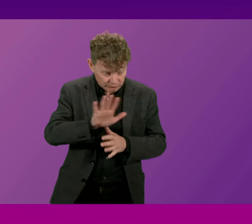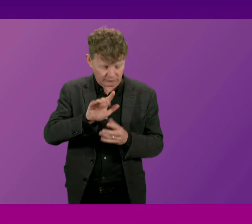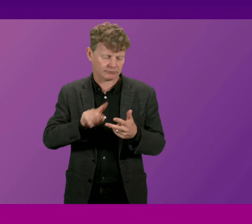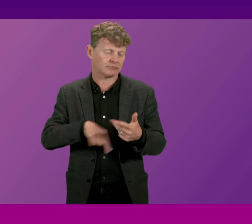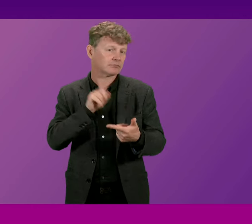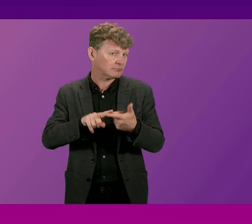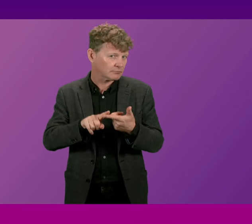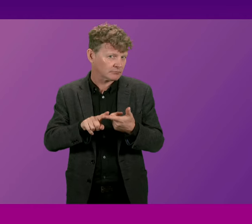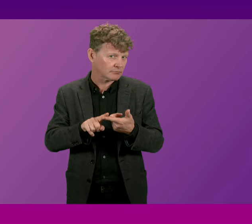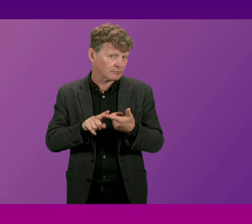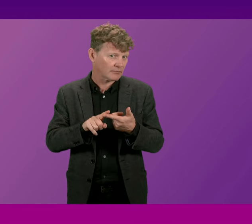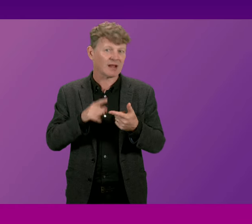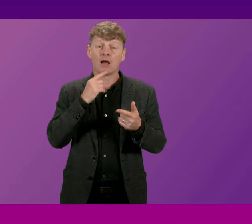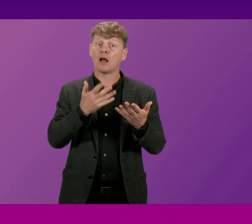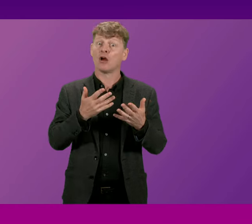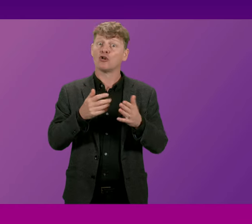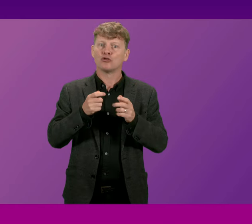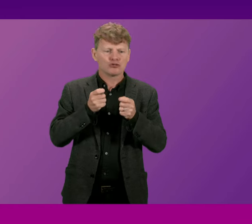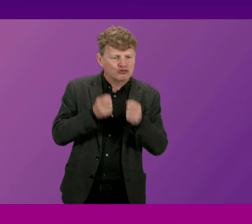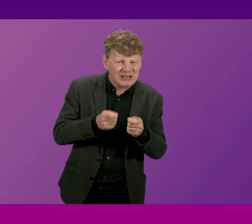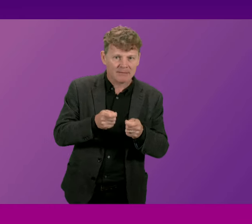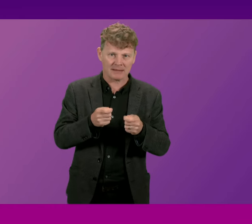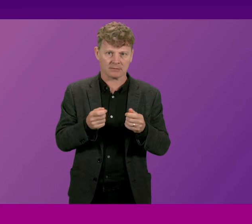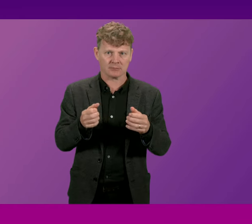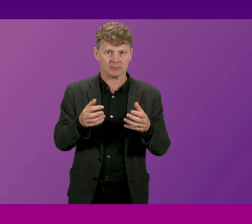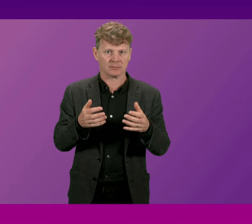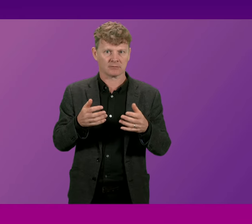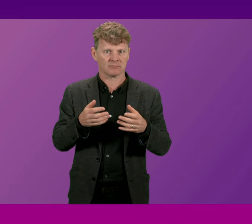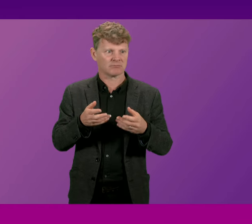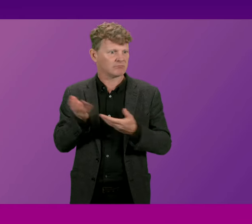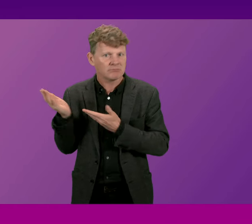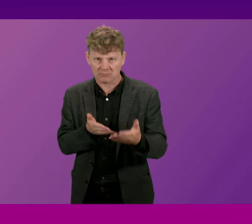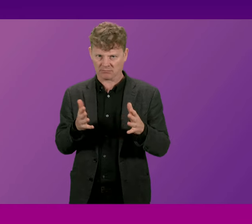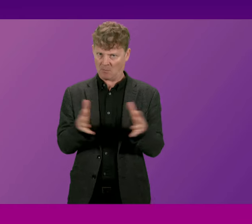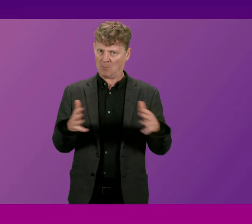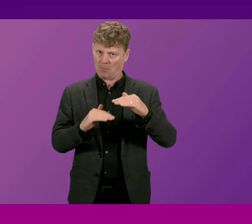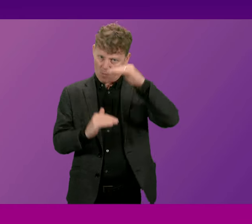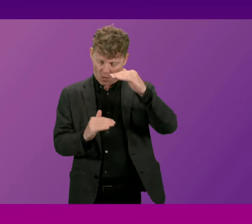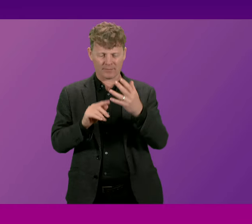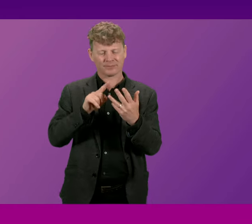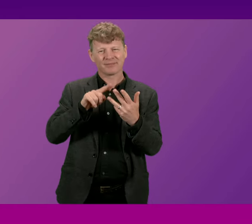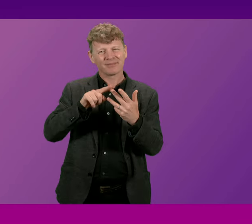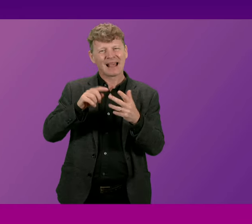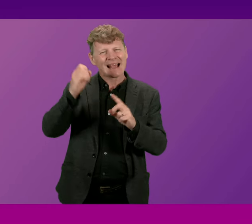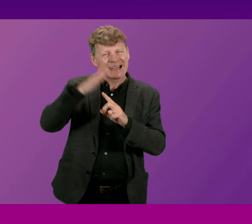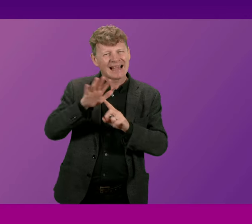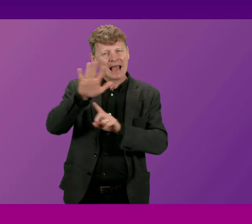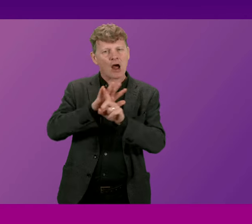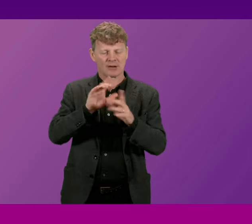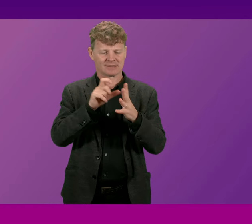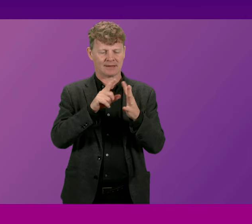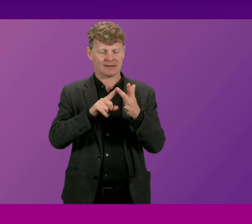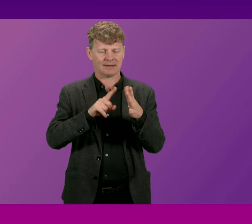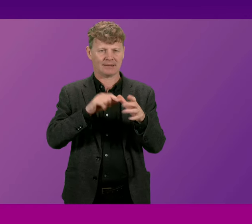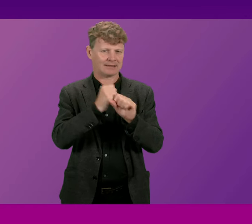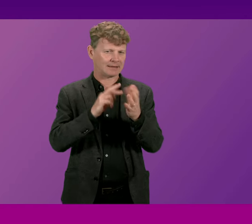the capacity for undertaking treatment and that we improve the performance in a number of key areas particularly diagnostic information I put